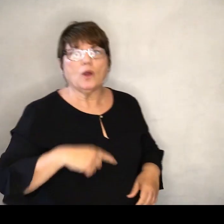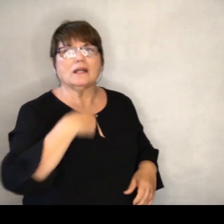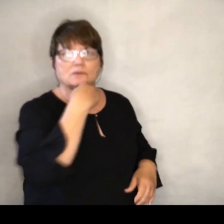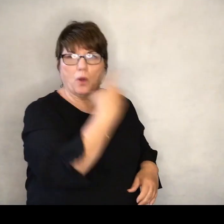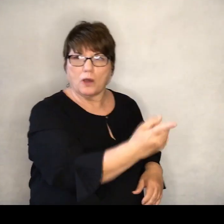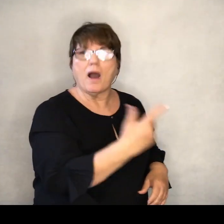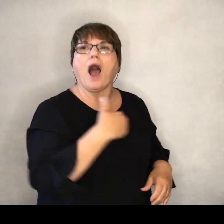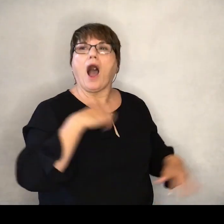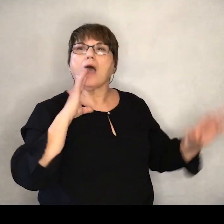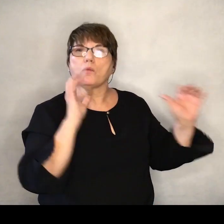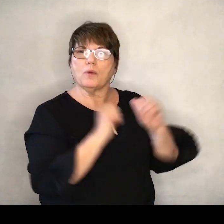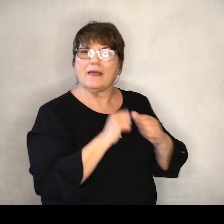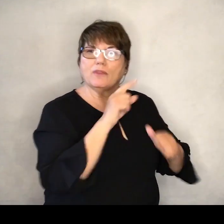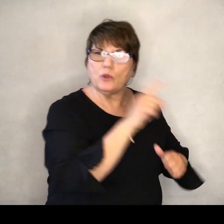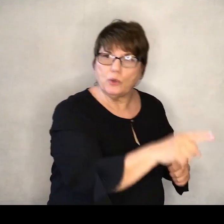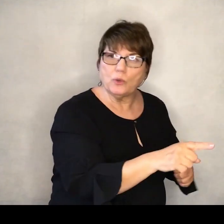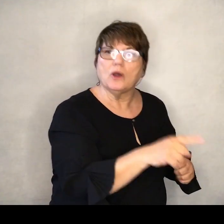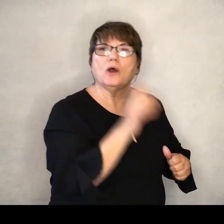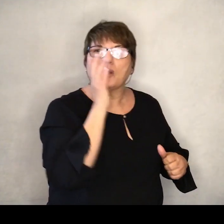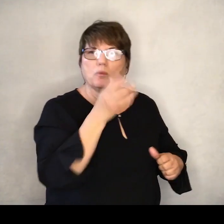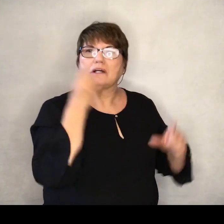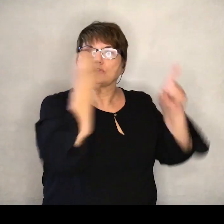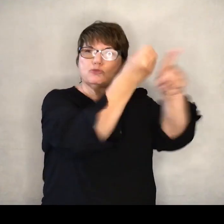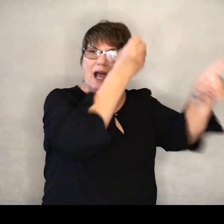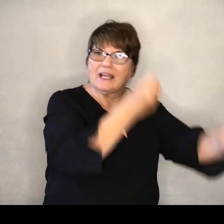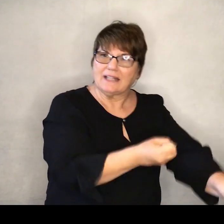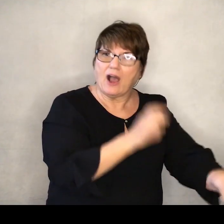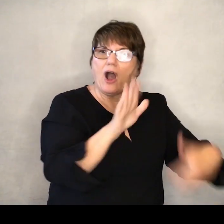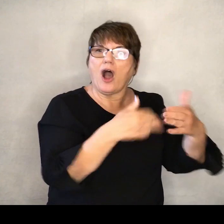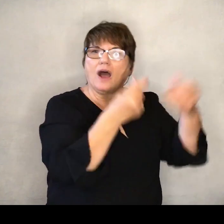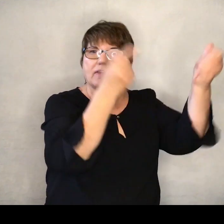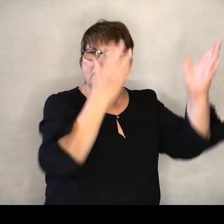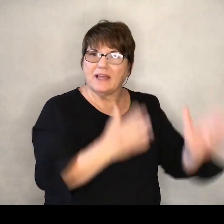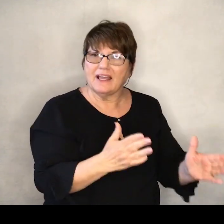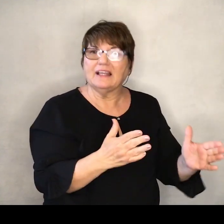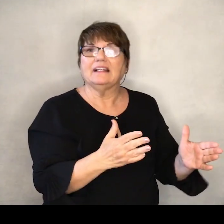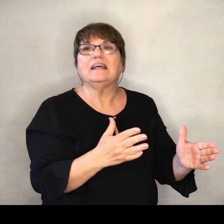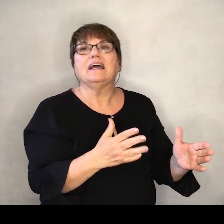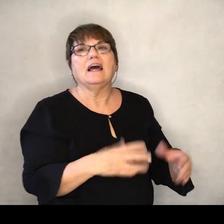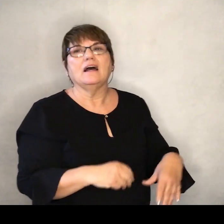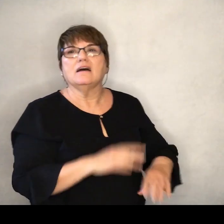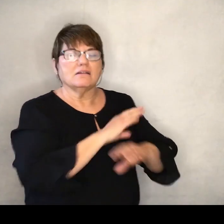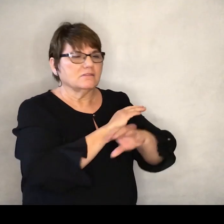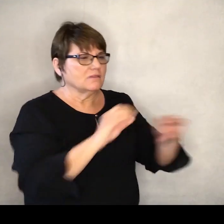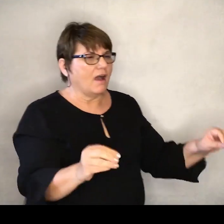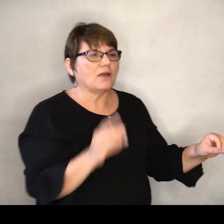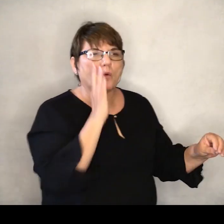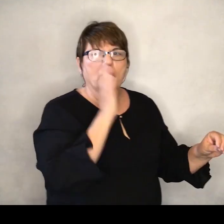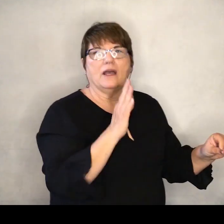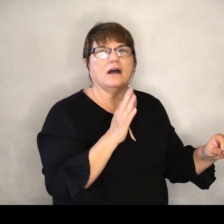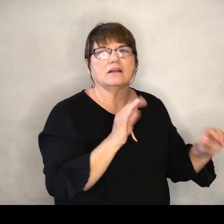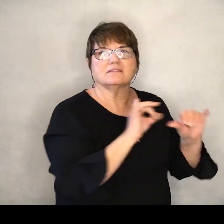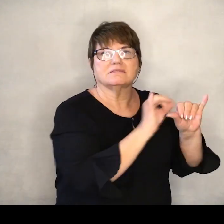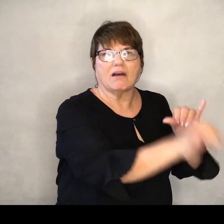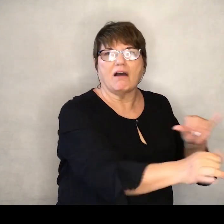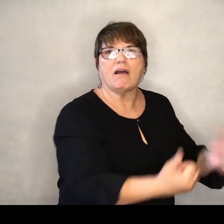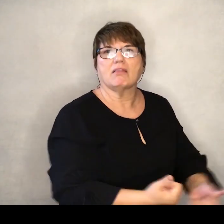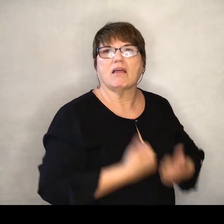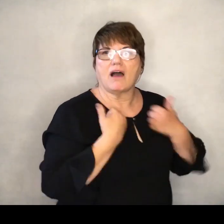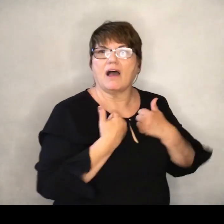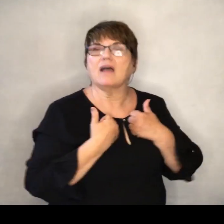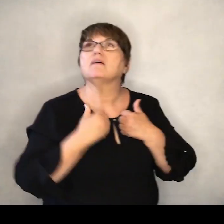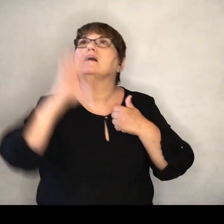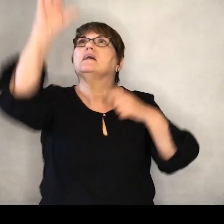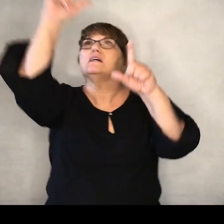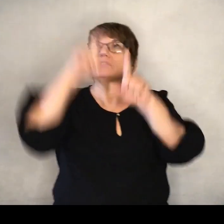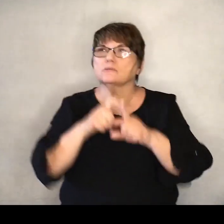I will be with you and you will strike down all the Midianites, leaving none alive. My friends, this is the word of